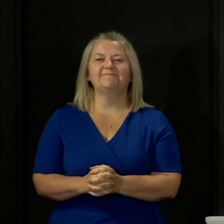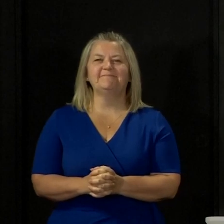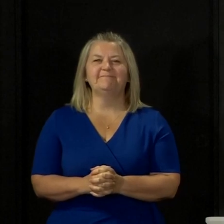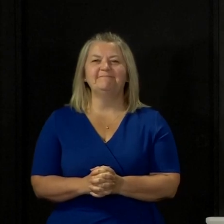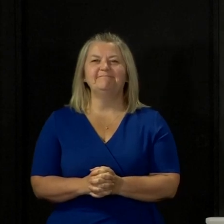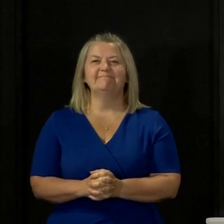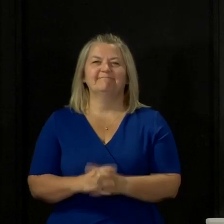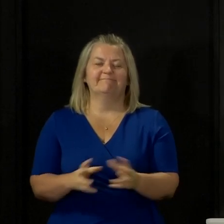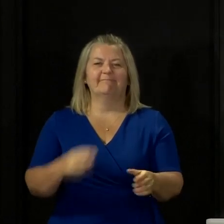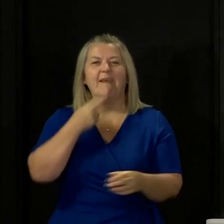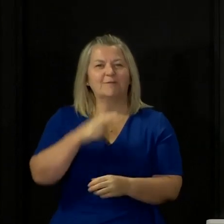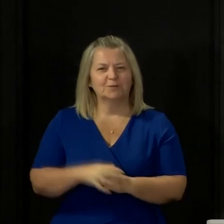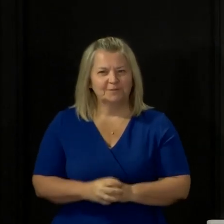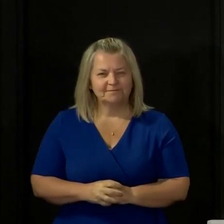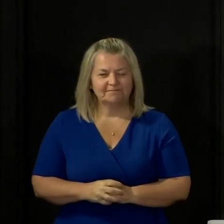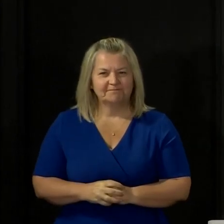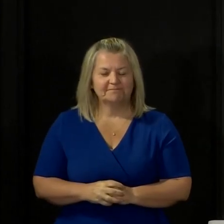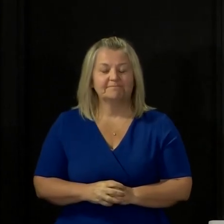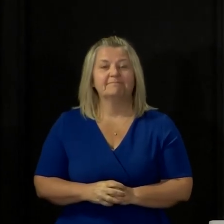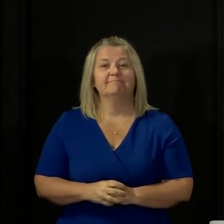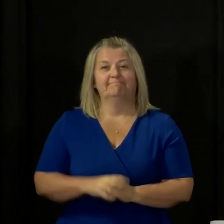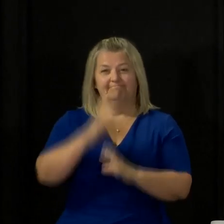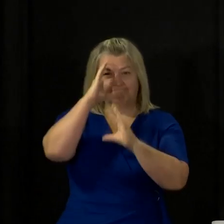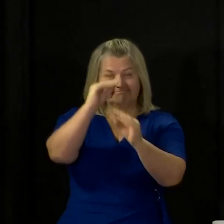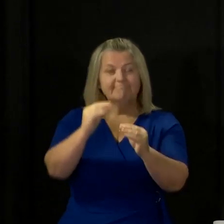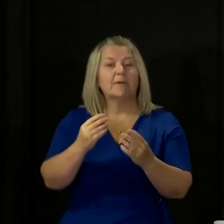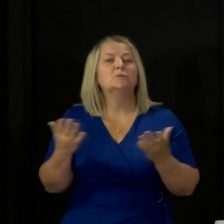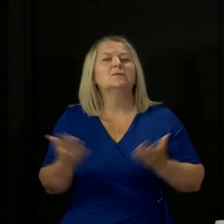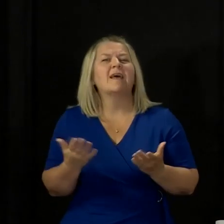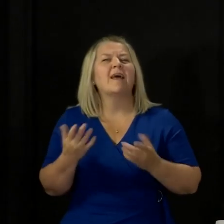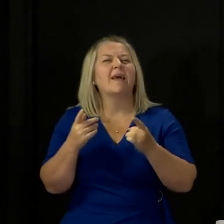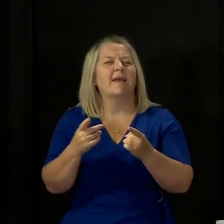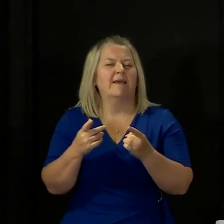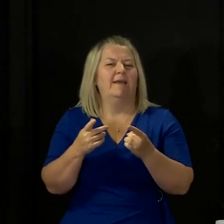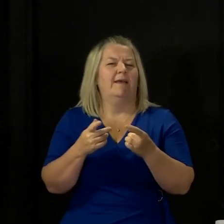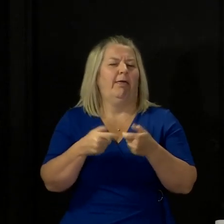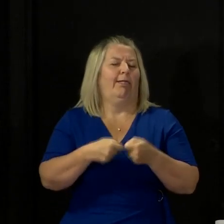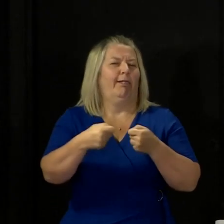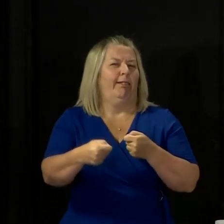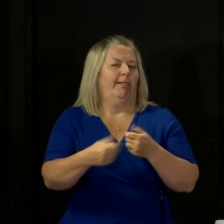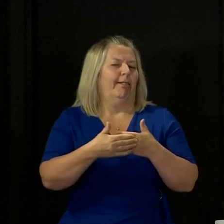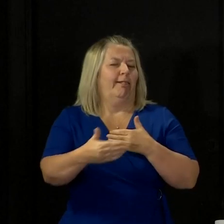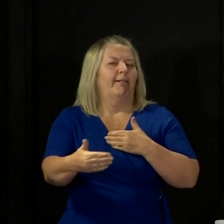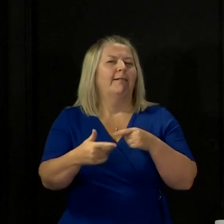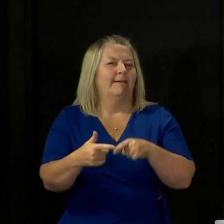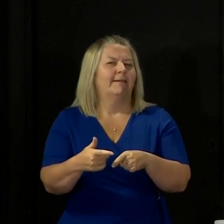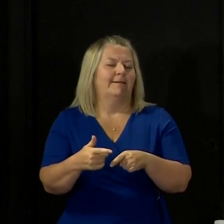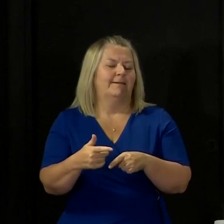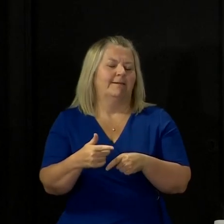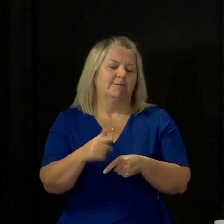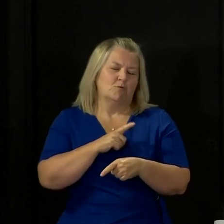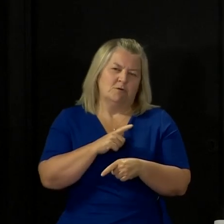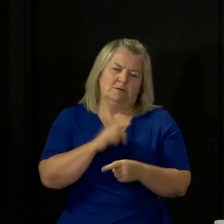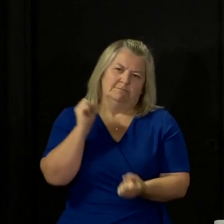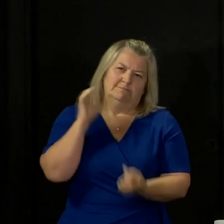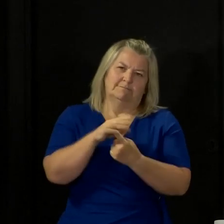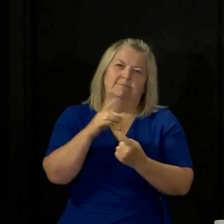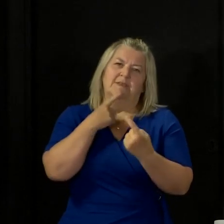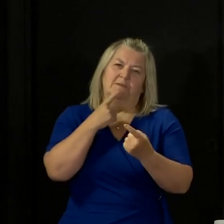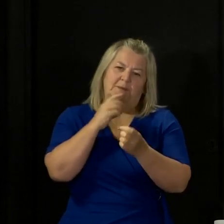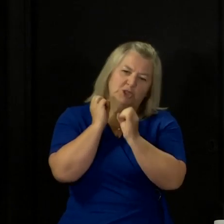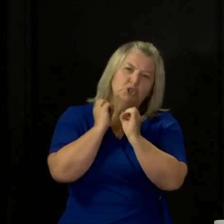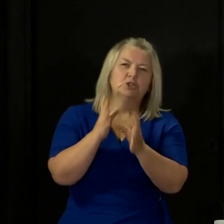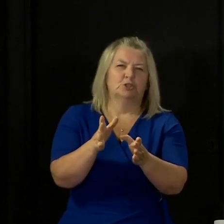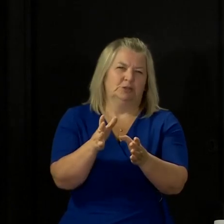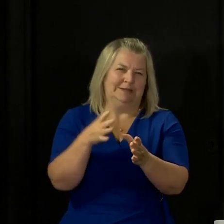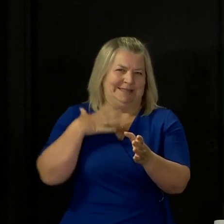Good afternoon. My update today is going to be a little bit longer than normal as I have some important information to